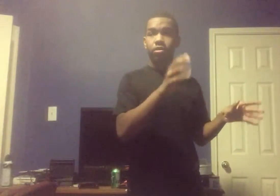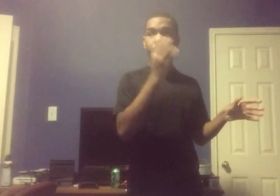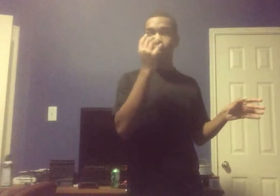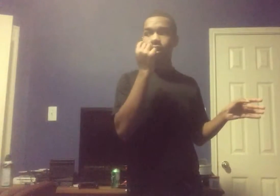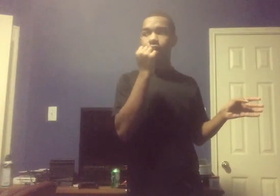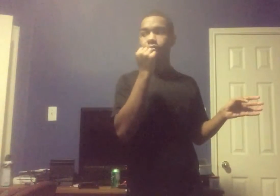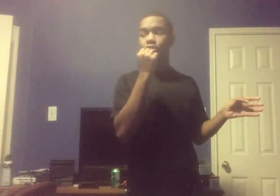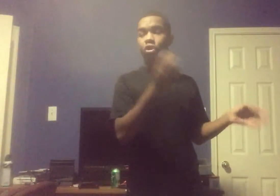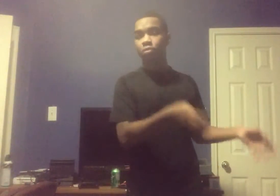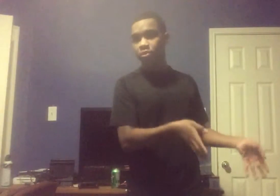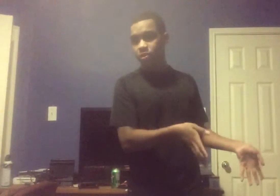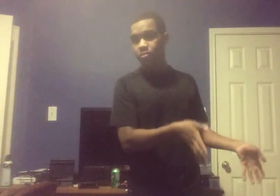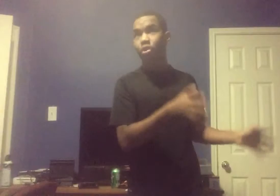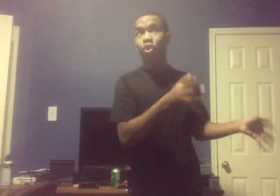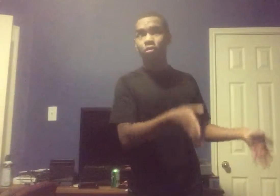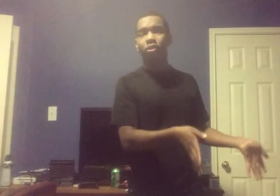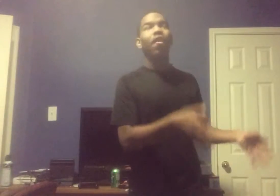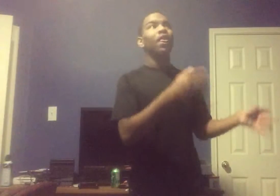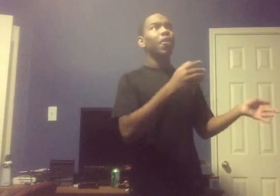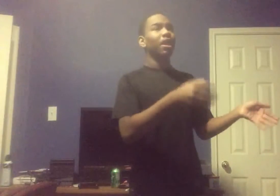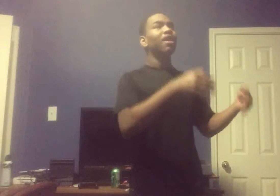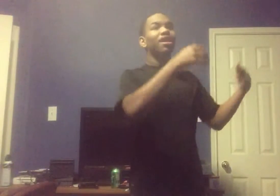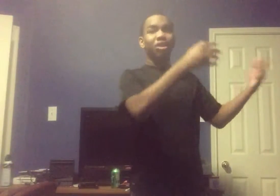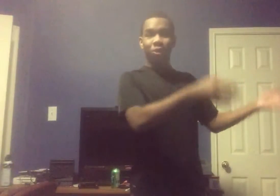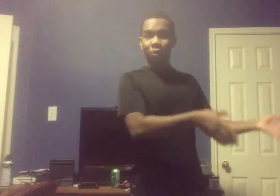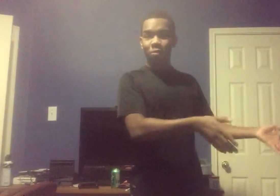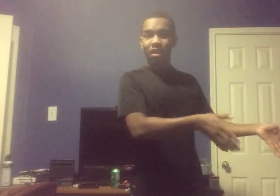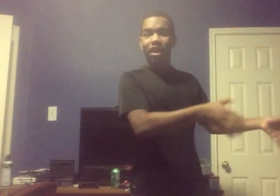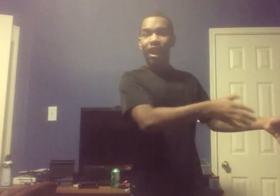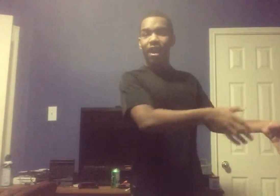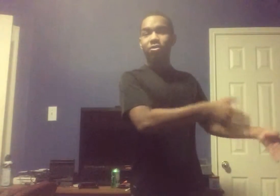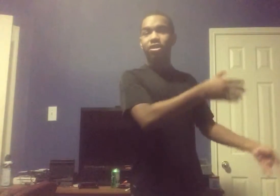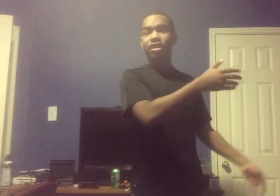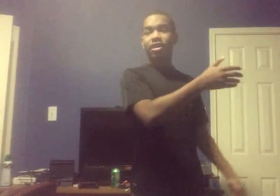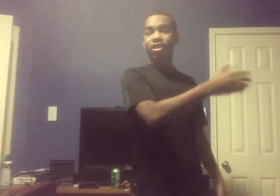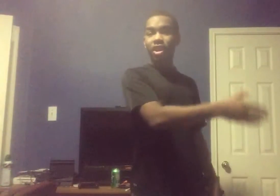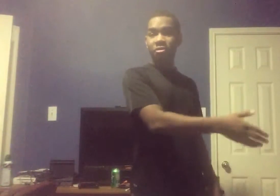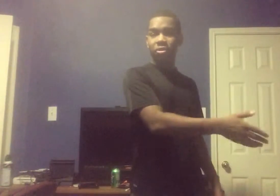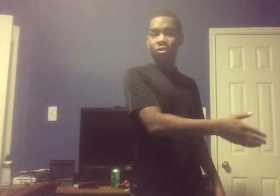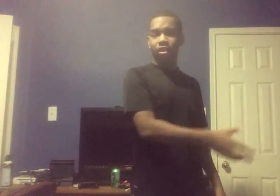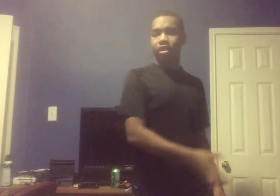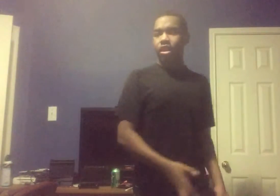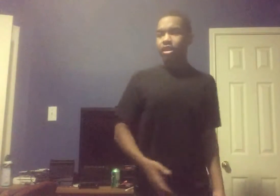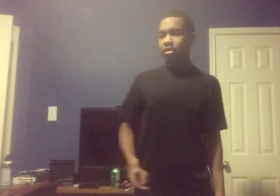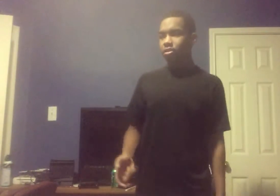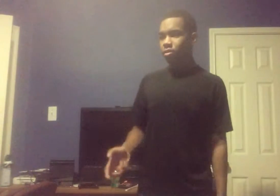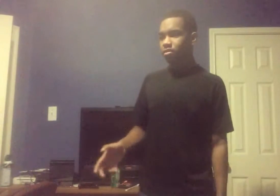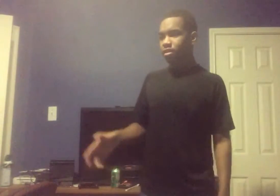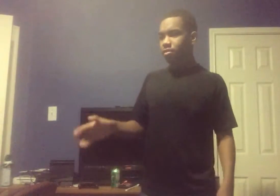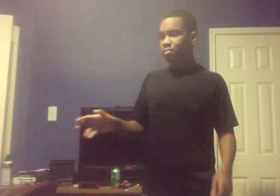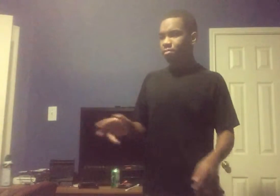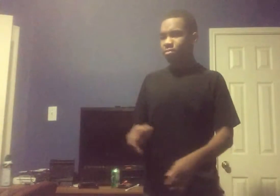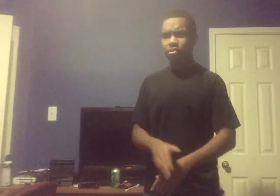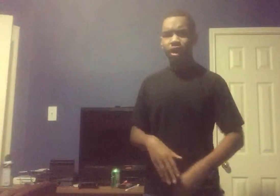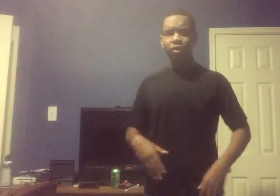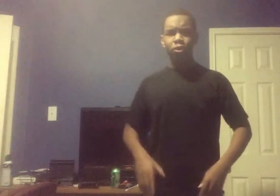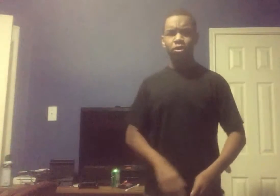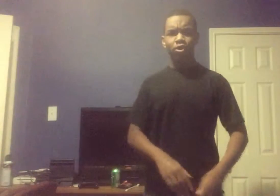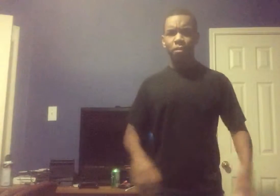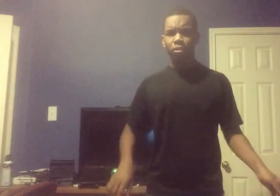The purple Purple The cube At Which is at Terricola Terricola is like this Like a little tropical